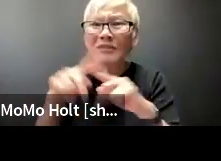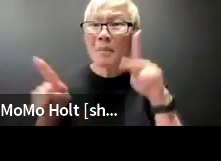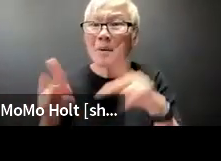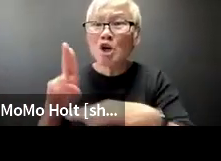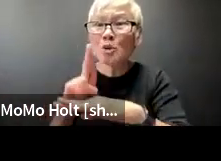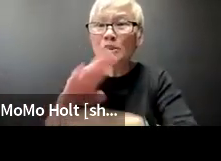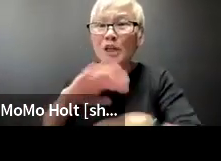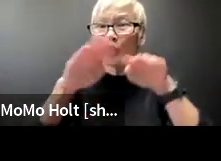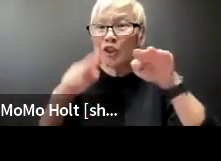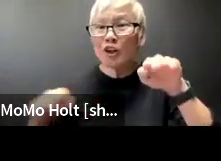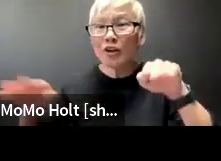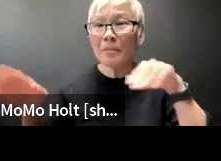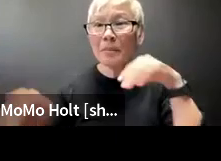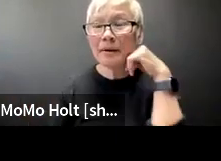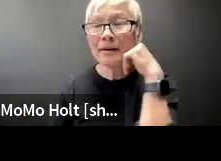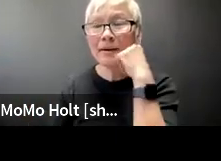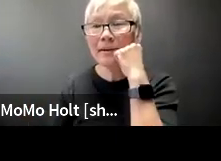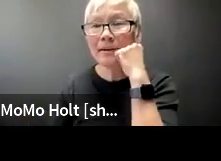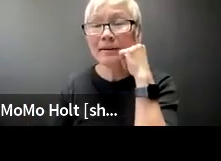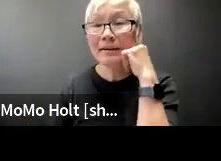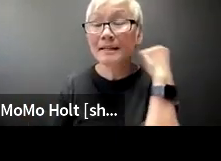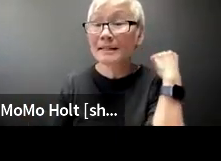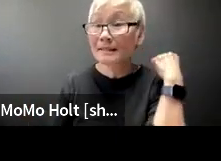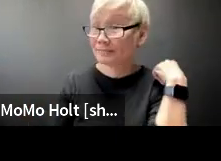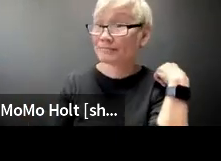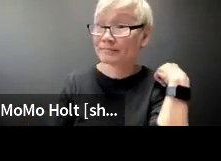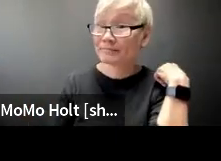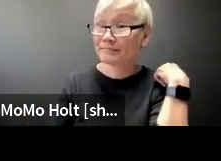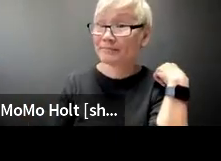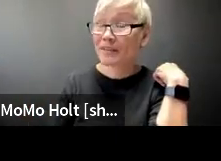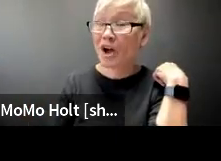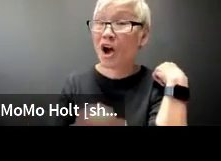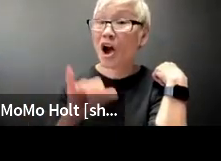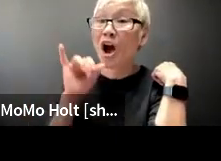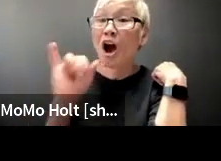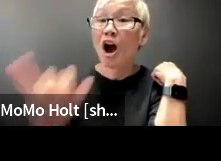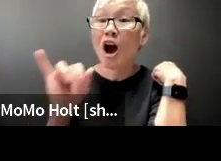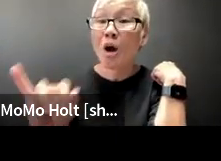bicycle users many many people use curb cuts